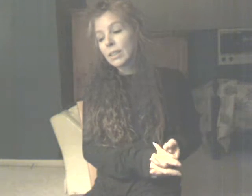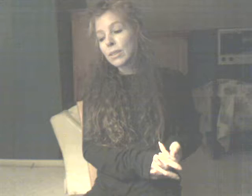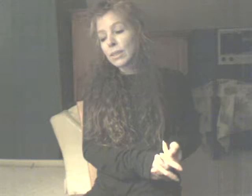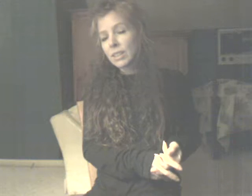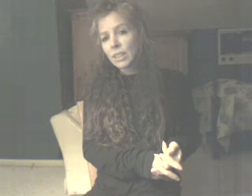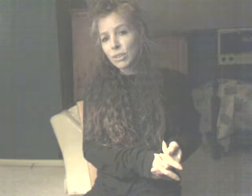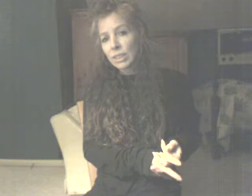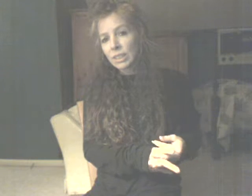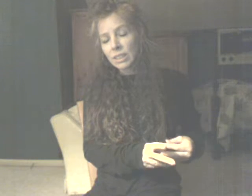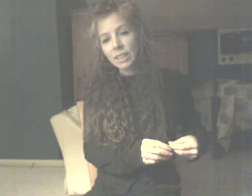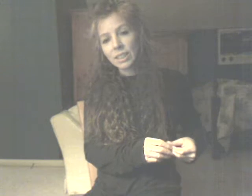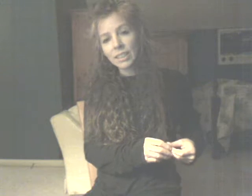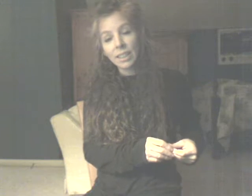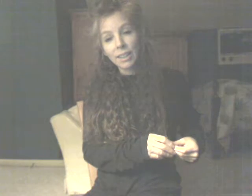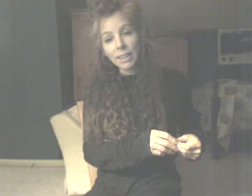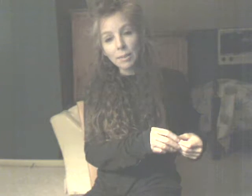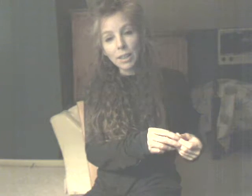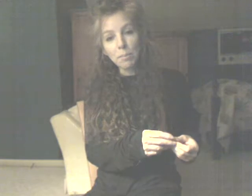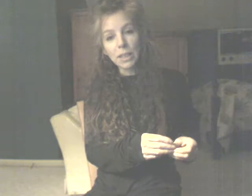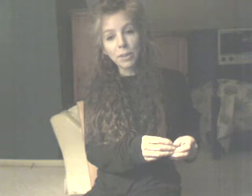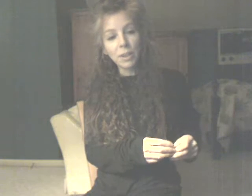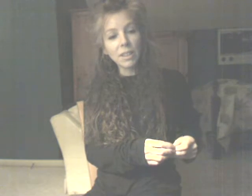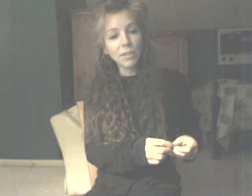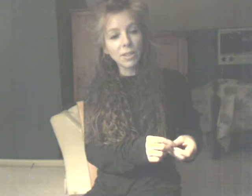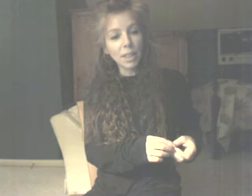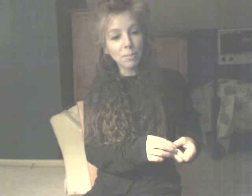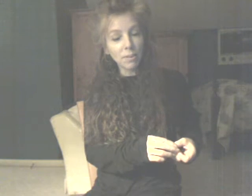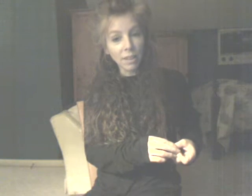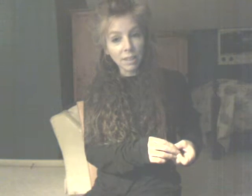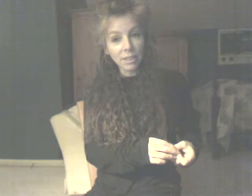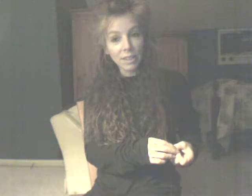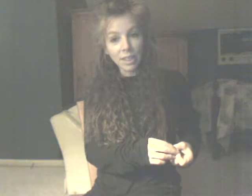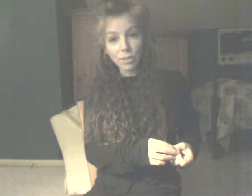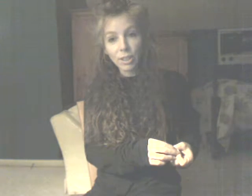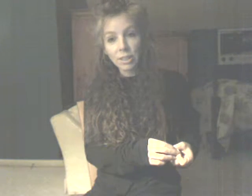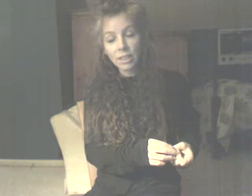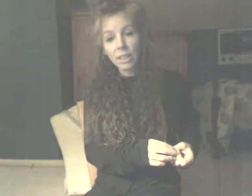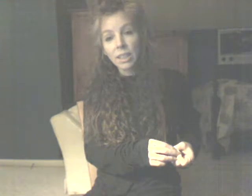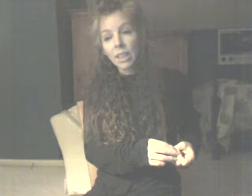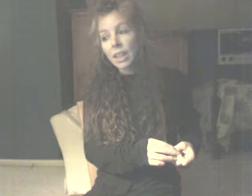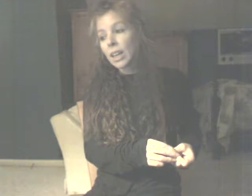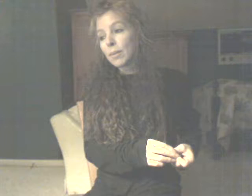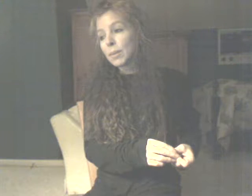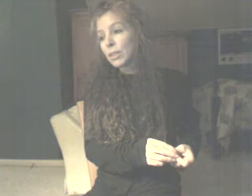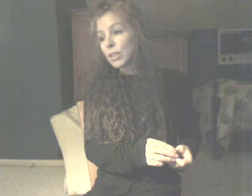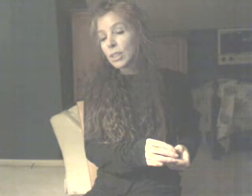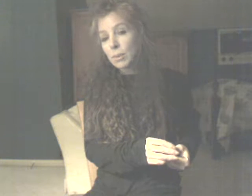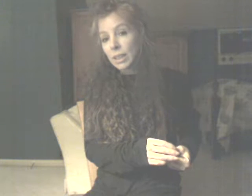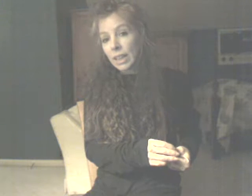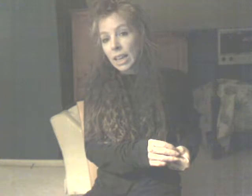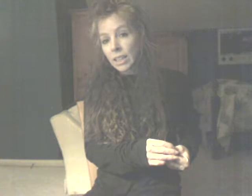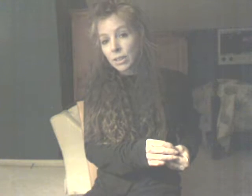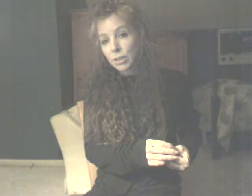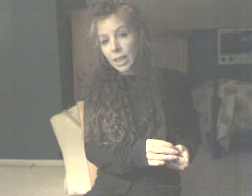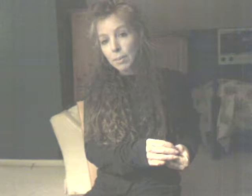So he's dangerous. Anybody who wears those types of things is dangerous. Um, because he could just be an agonizer type.